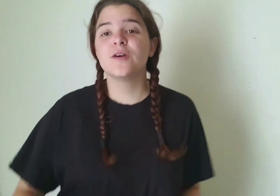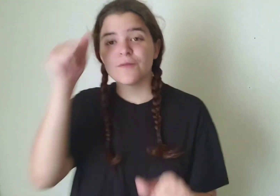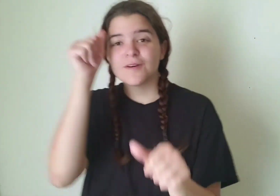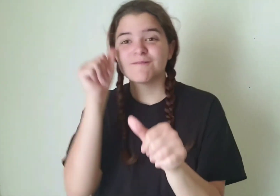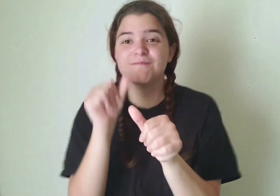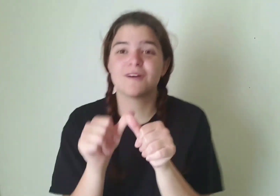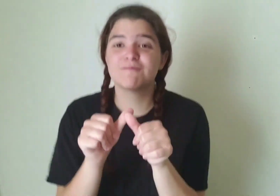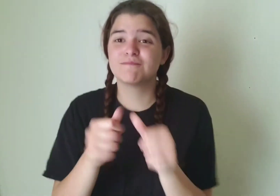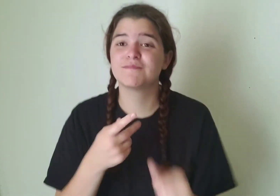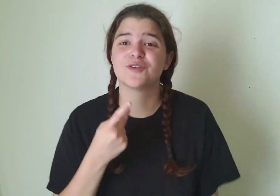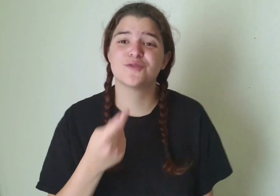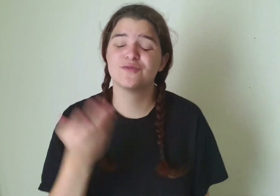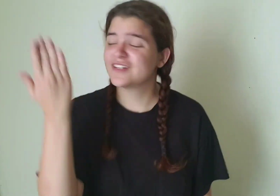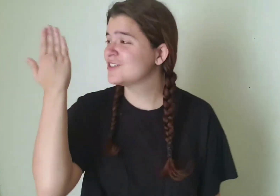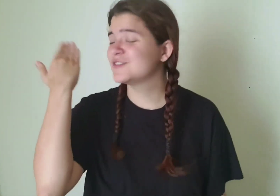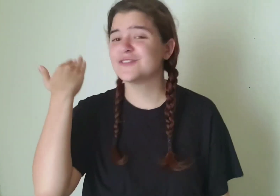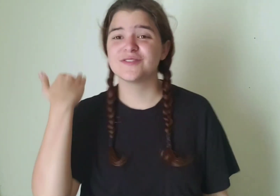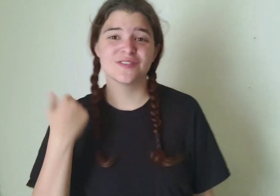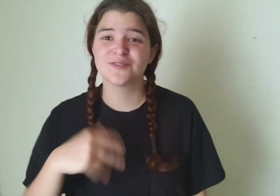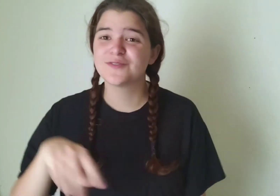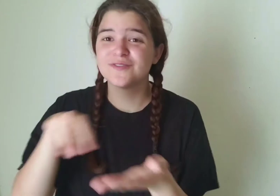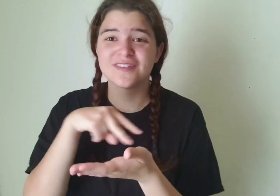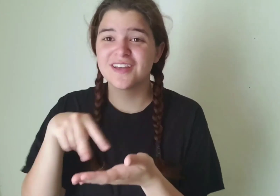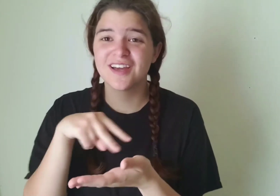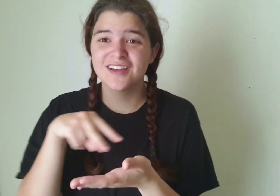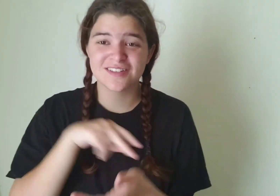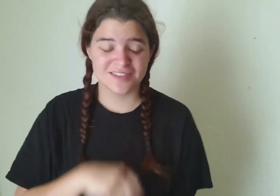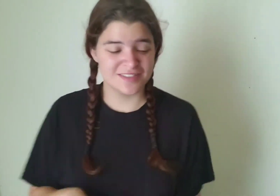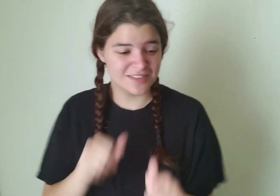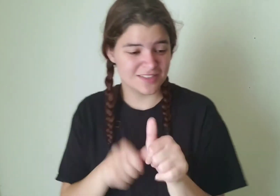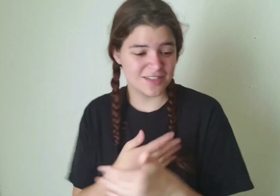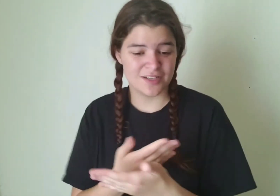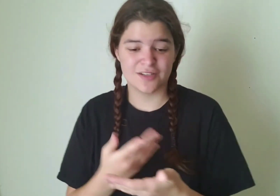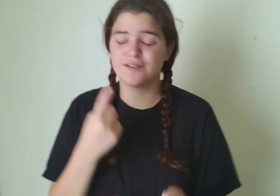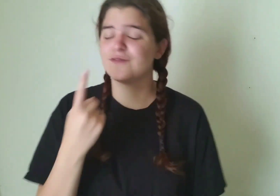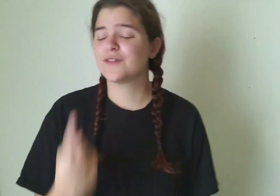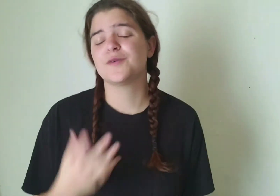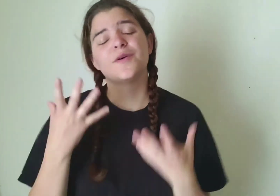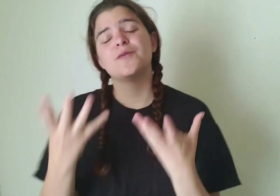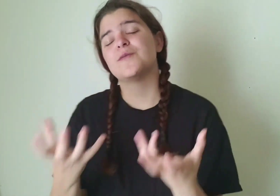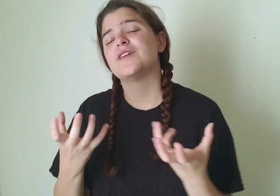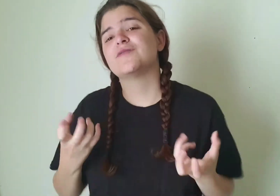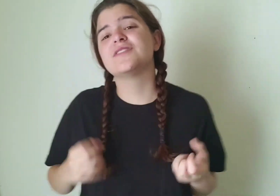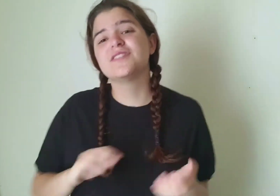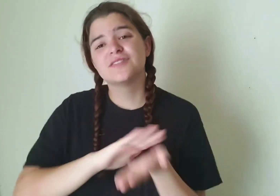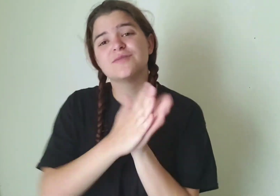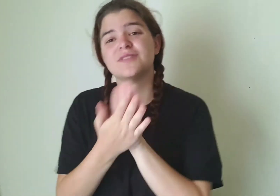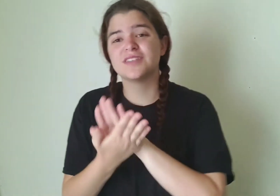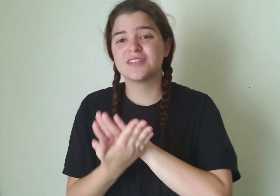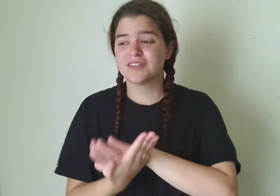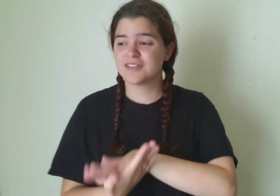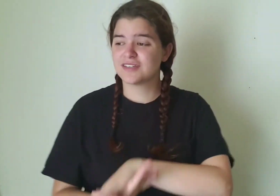Remember we used to dance, everyone wanted to be